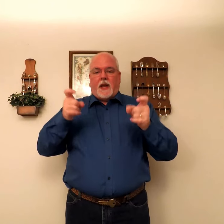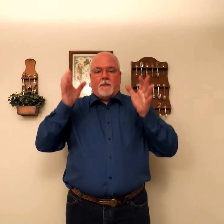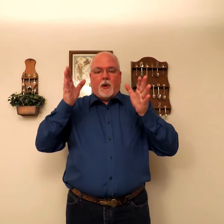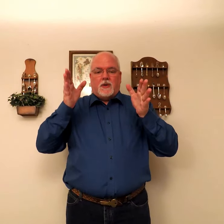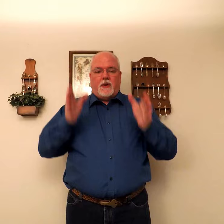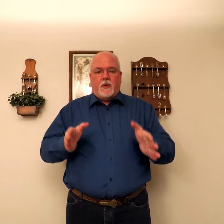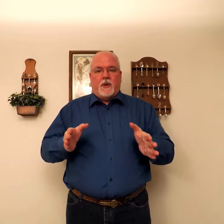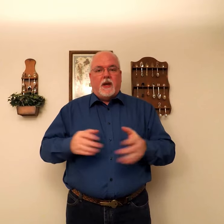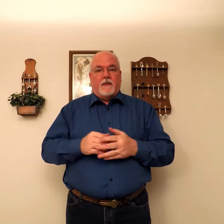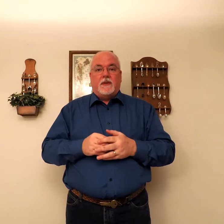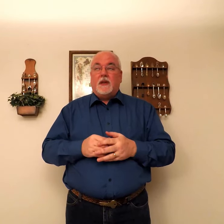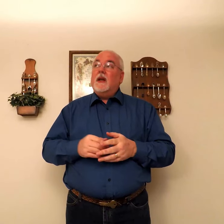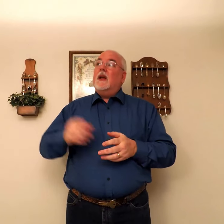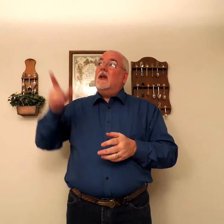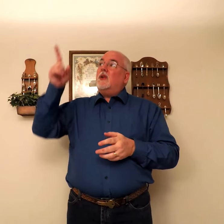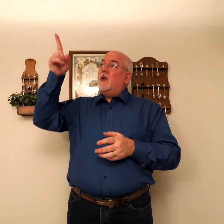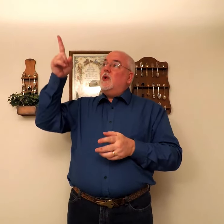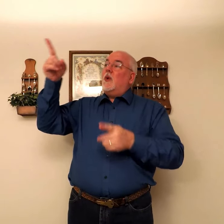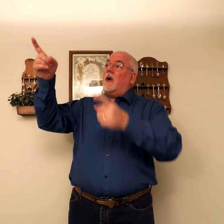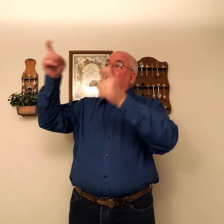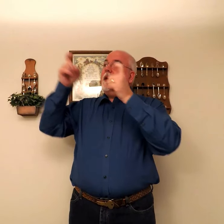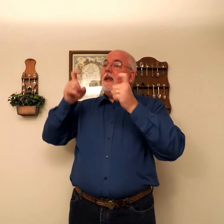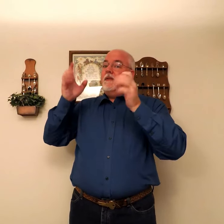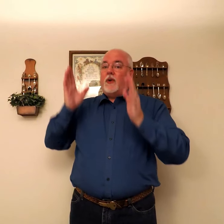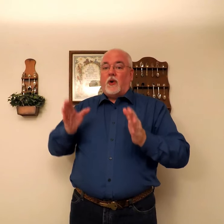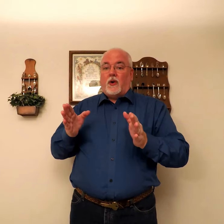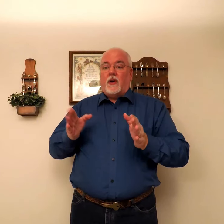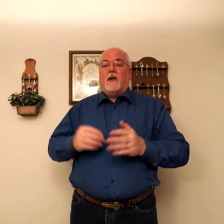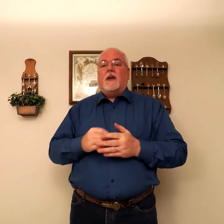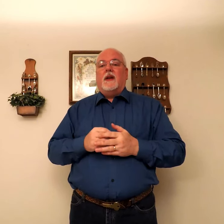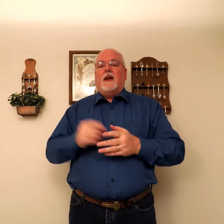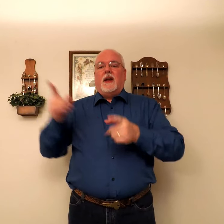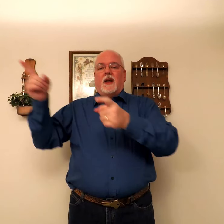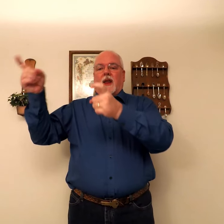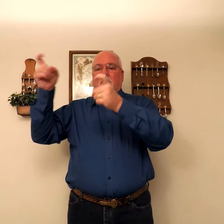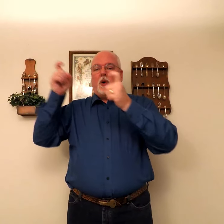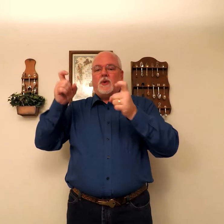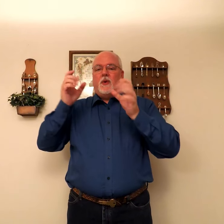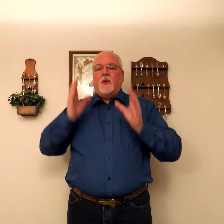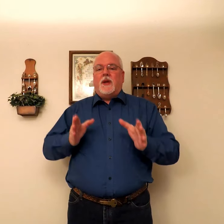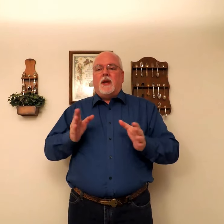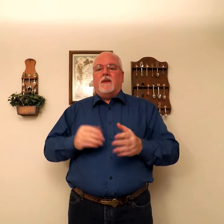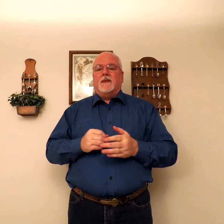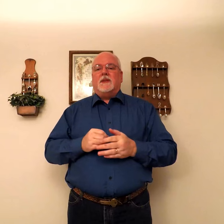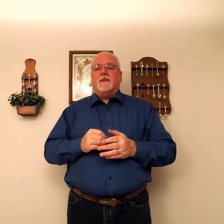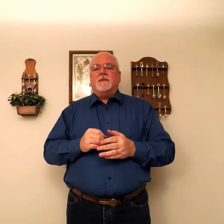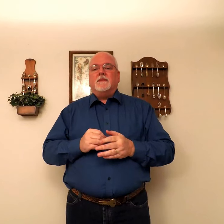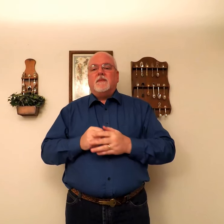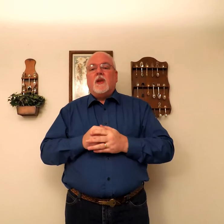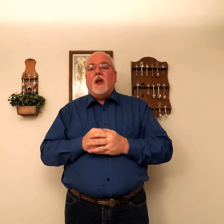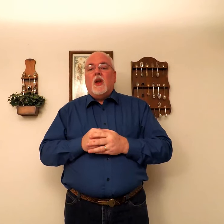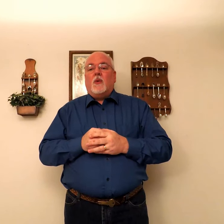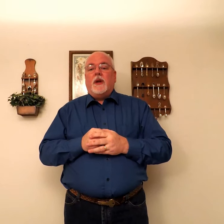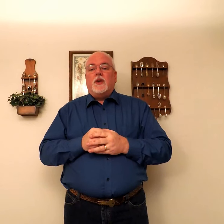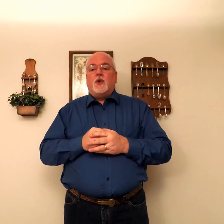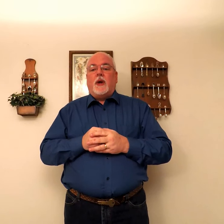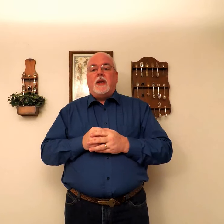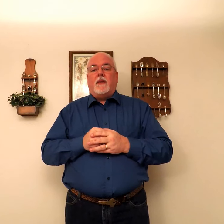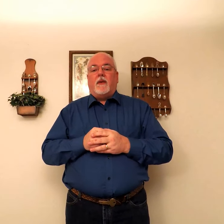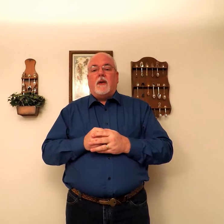it's a person who gives. So you are a giver. A person who gives. Real joy giver.